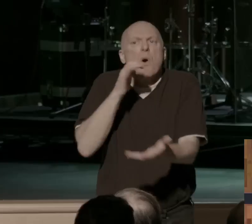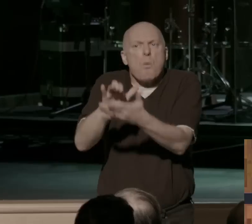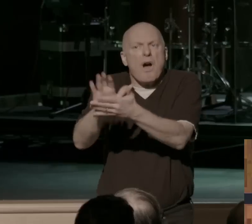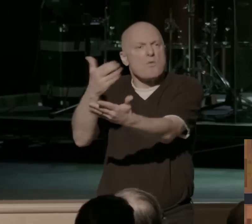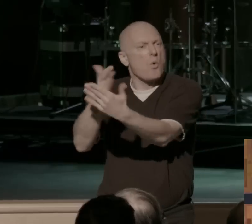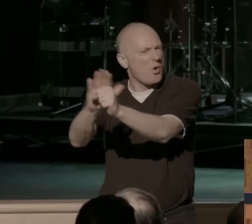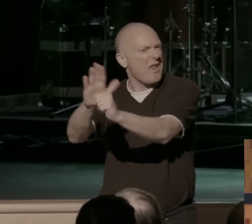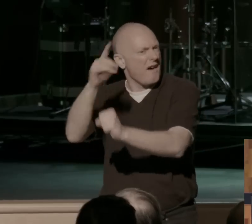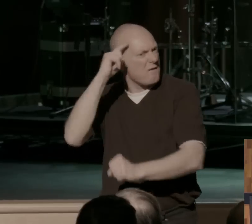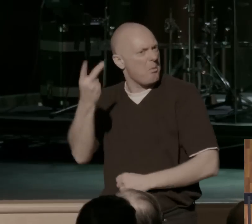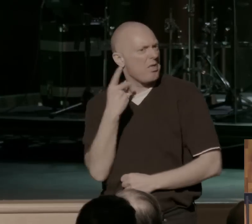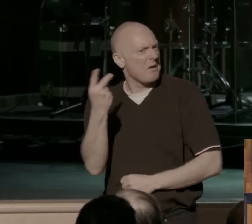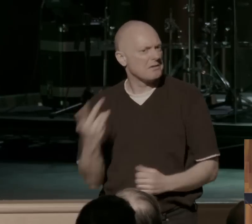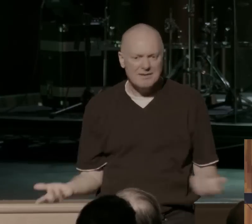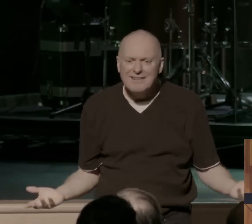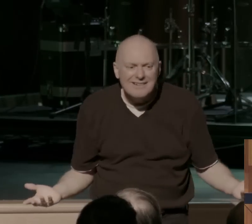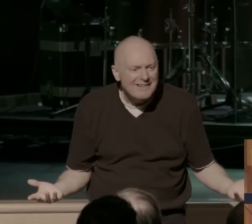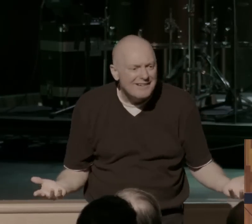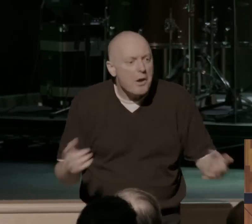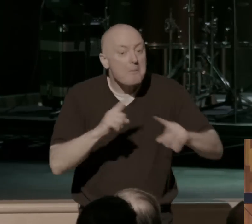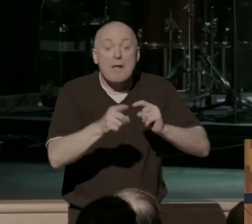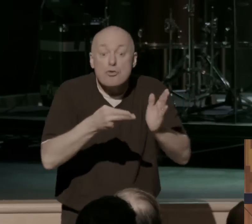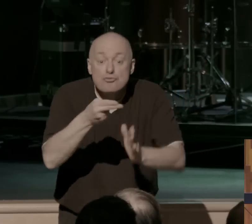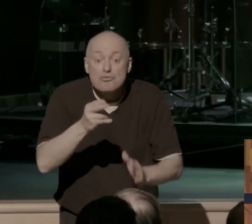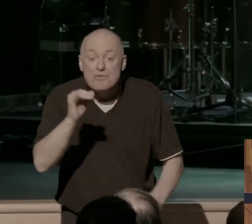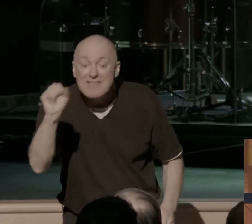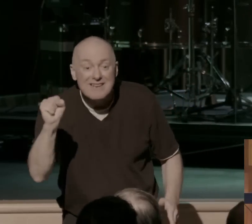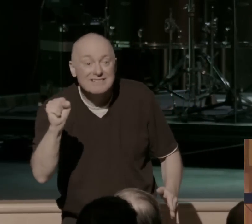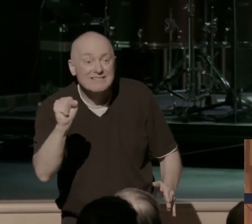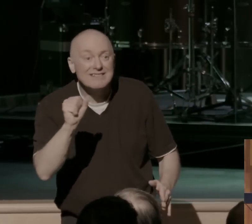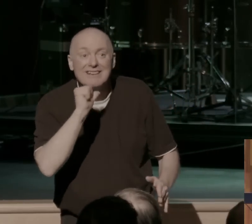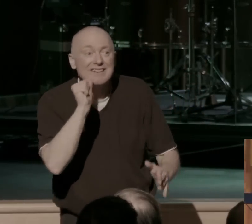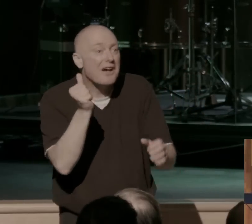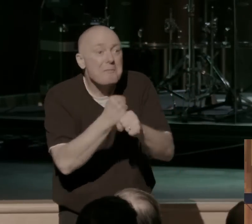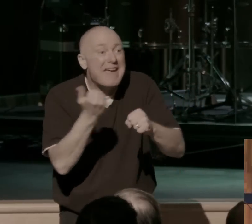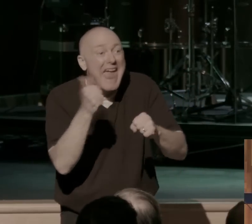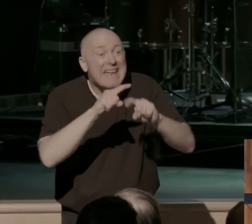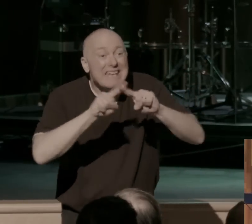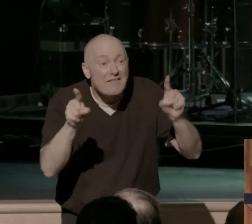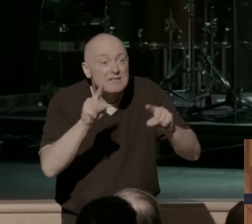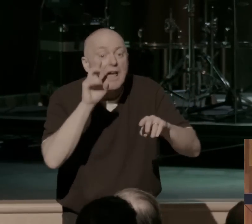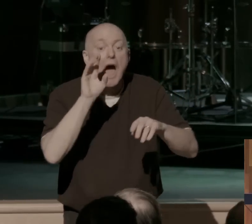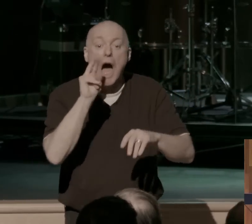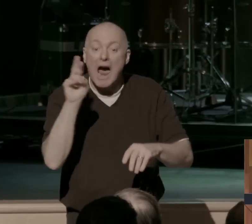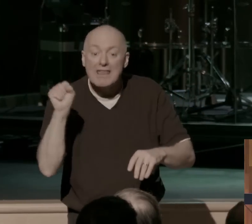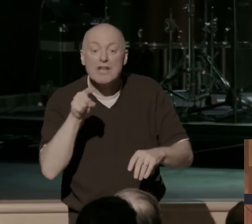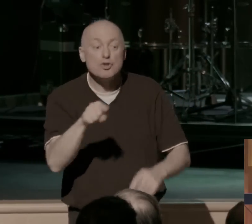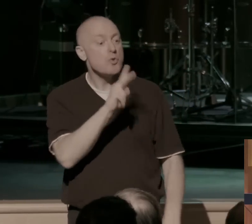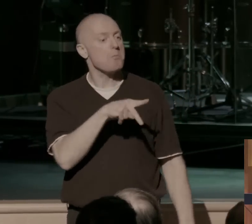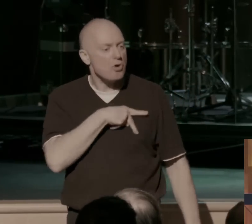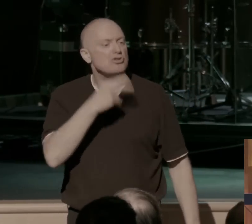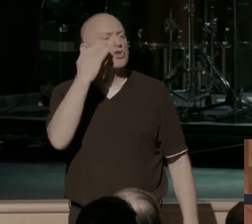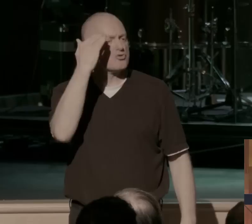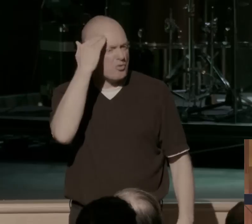mean, everybody in my family loves God. Listen, the reality is none of that makes any difference unless you personally know and abide in Christ,